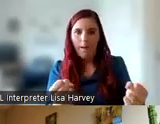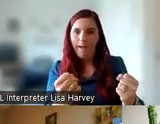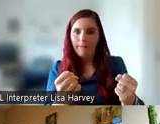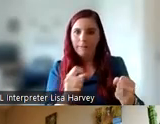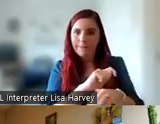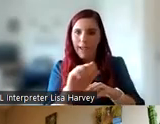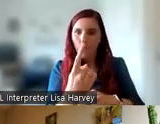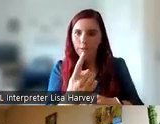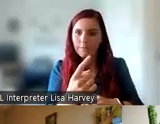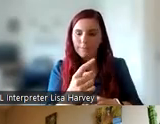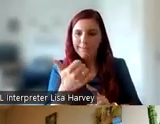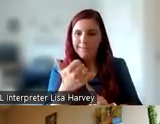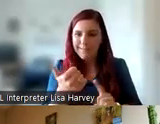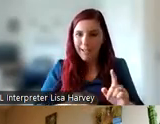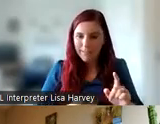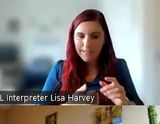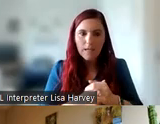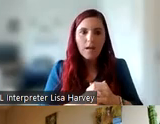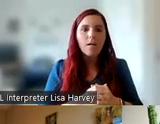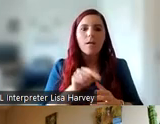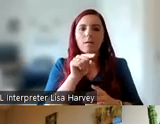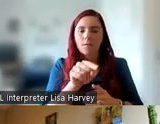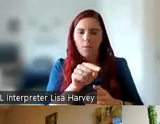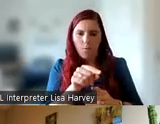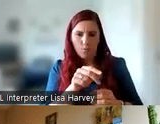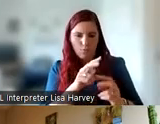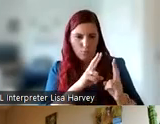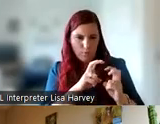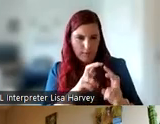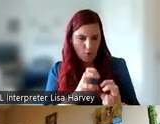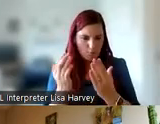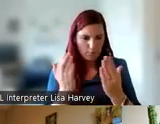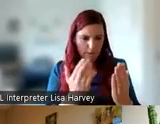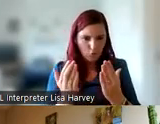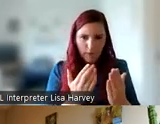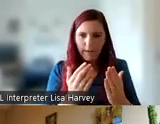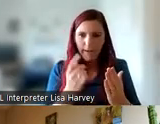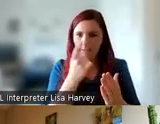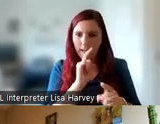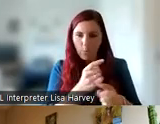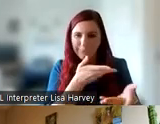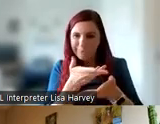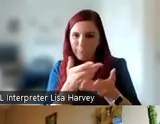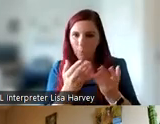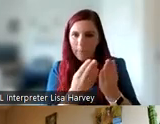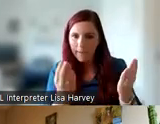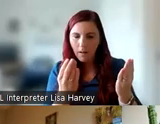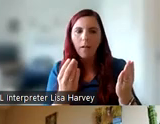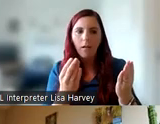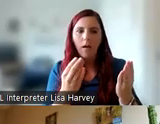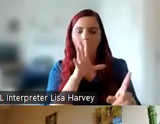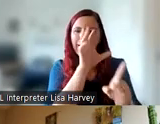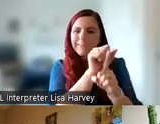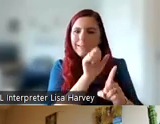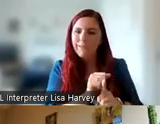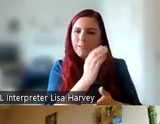through the research we did, we looked at the literature and evidence that was out there. And we also talked to our young adult panel about it. And we identified some